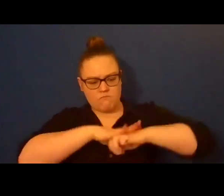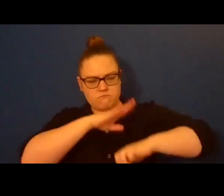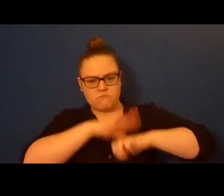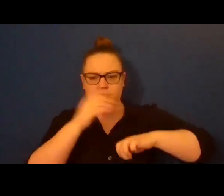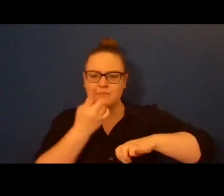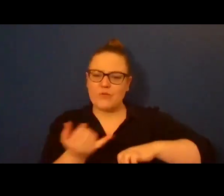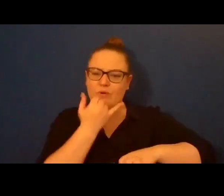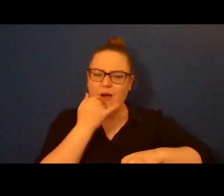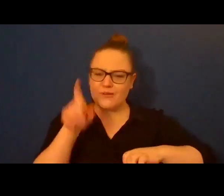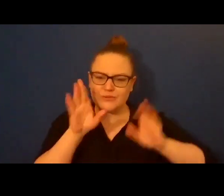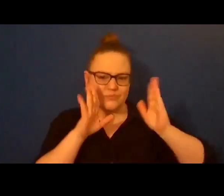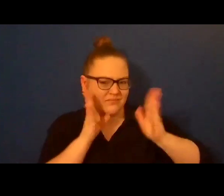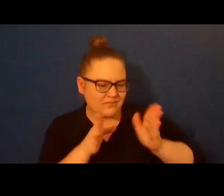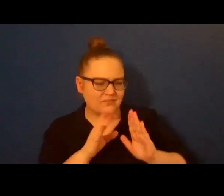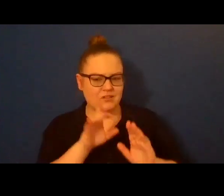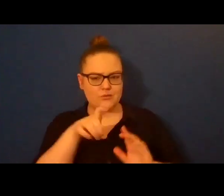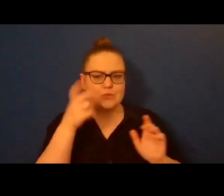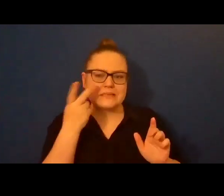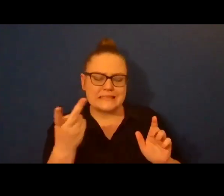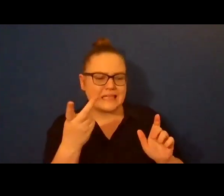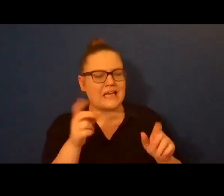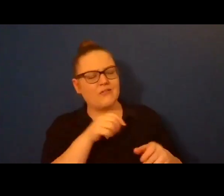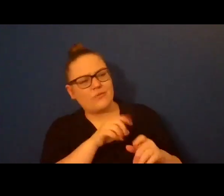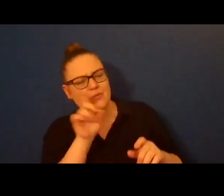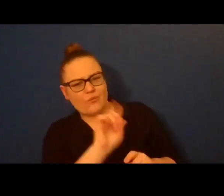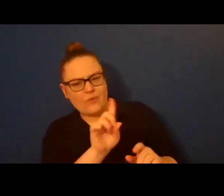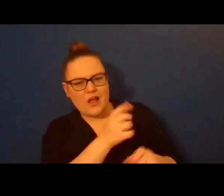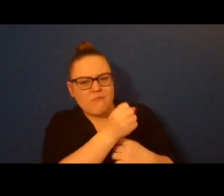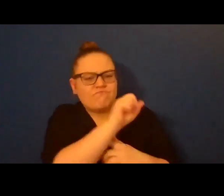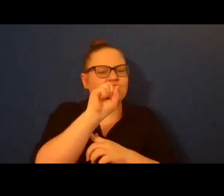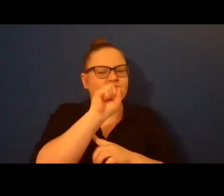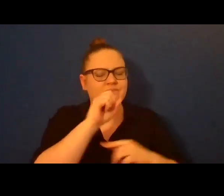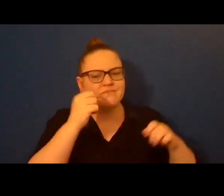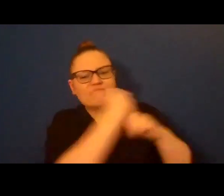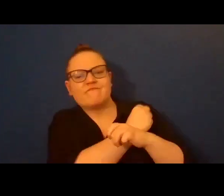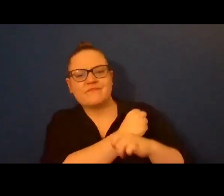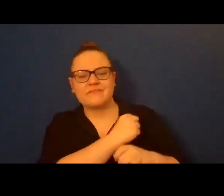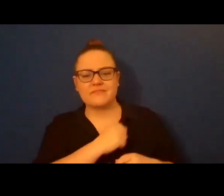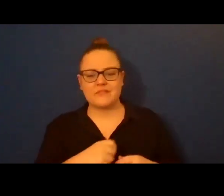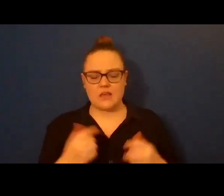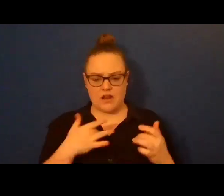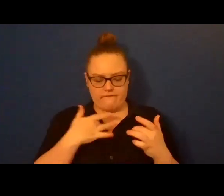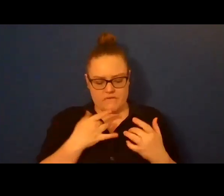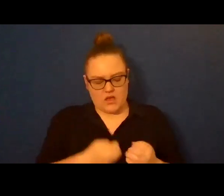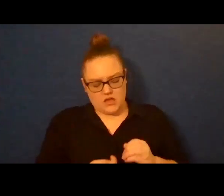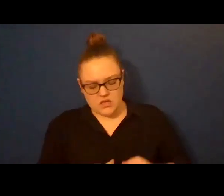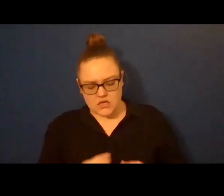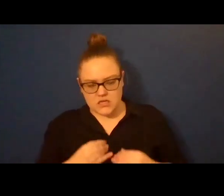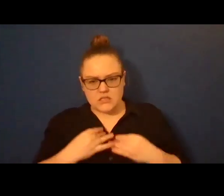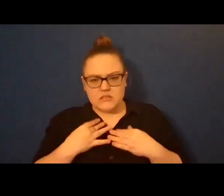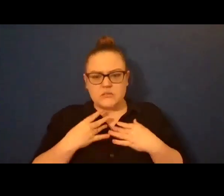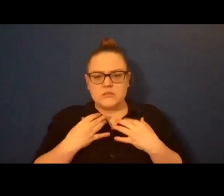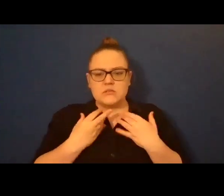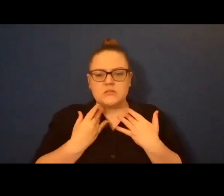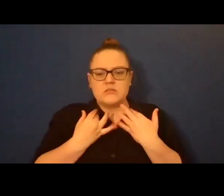attention. It shows us where the fight is. When I feel it, the lightning bolt zipping up my spine, yelling, what in the